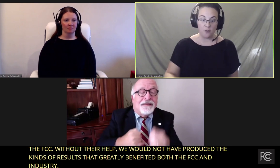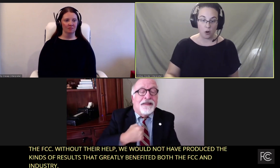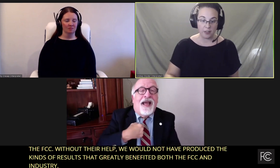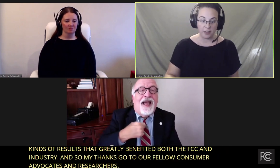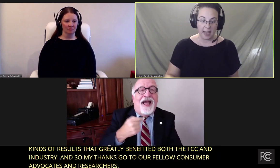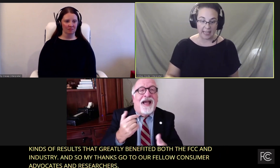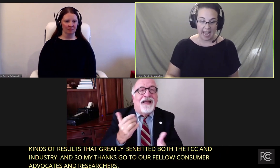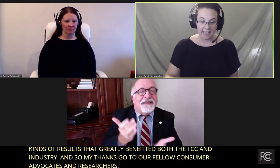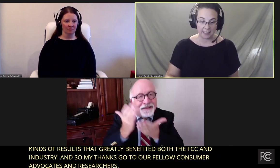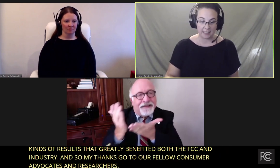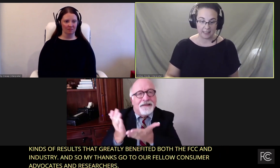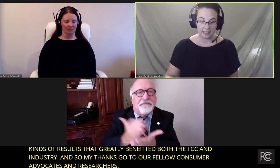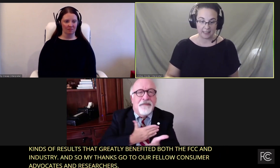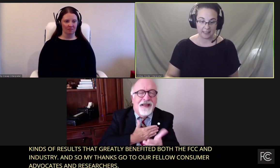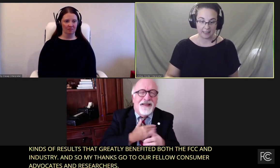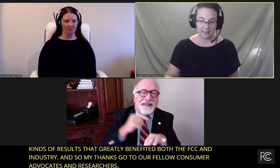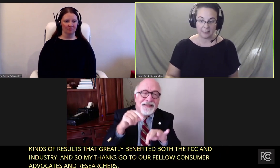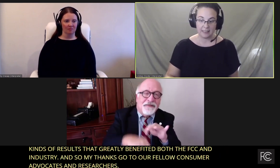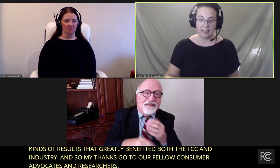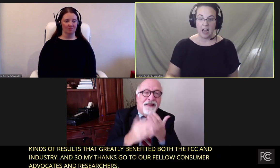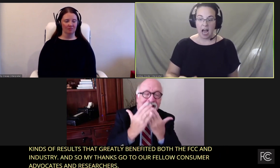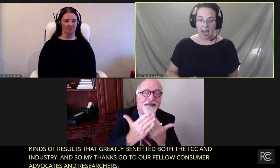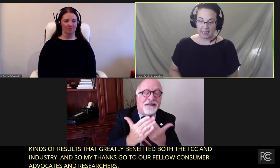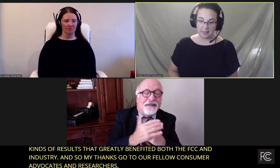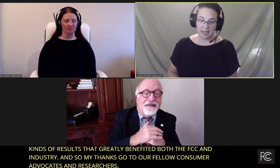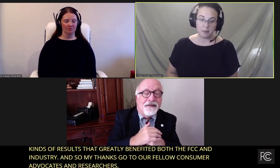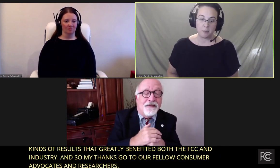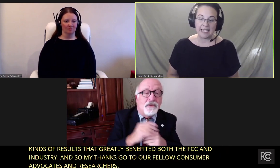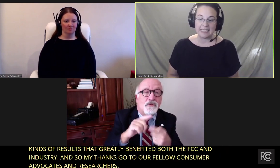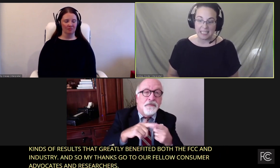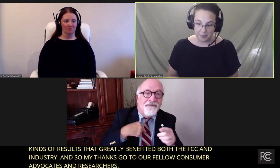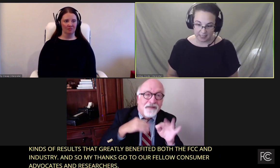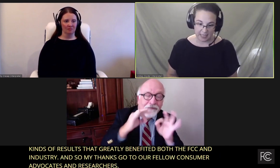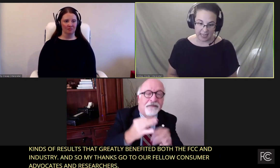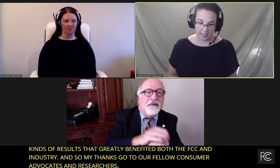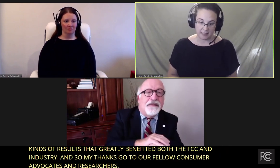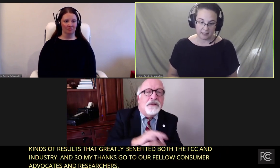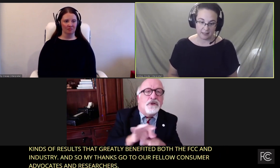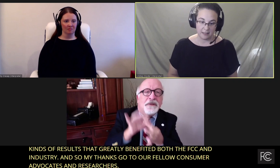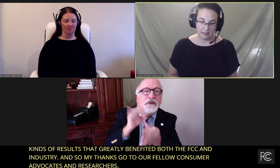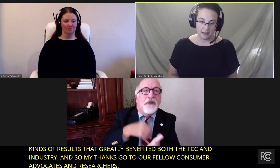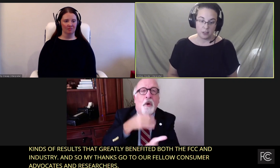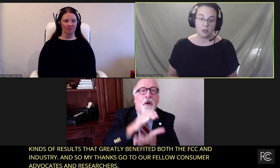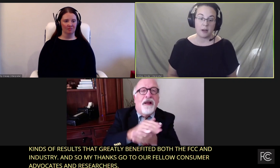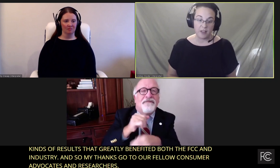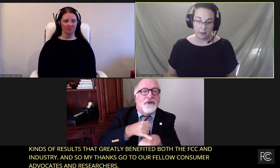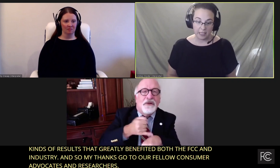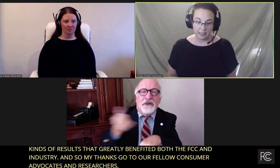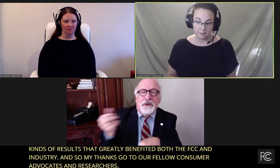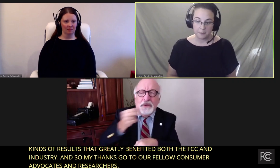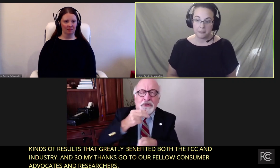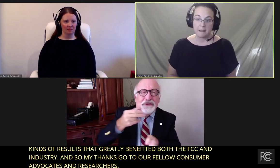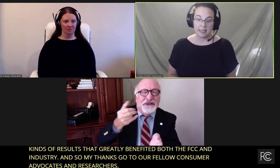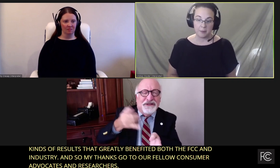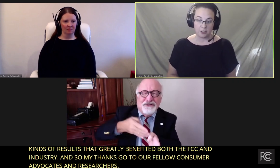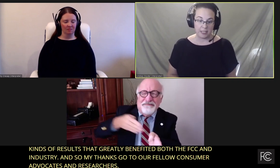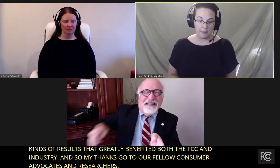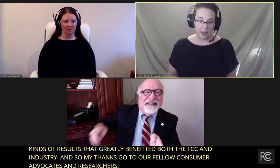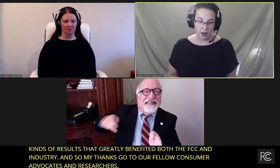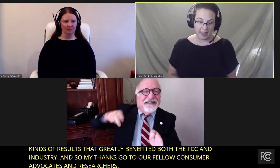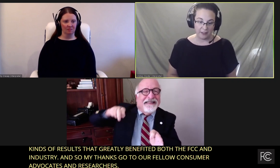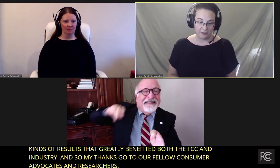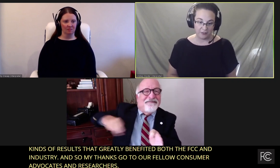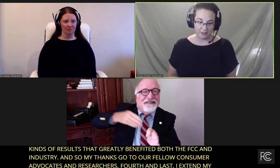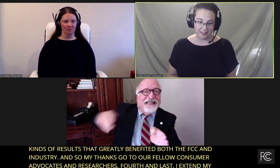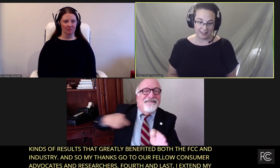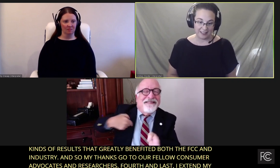Fourth and last, I extend my deepest thanks to my family, especially